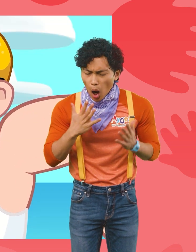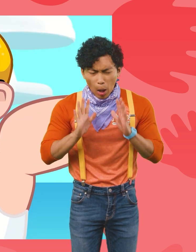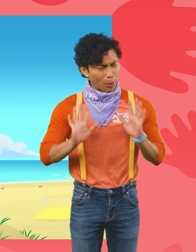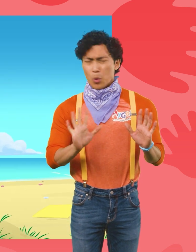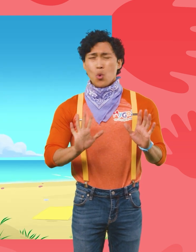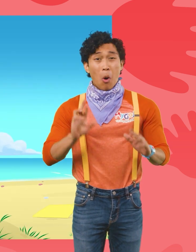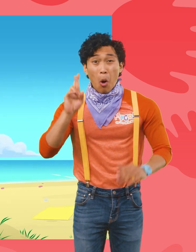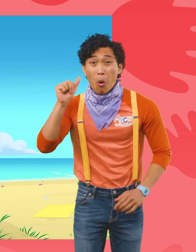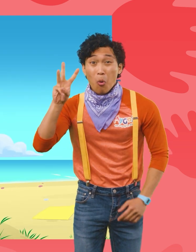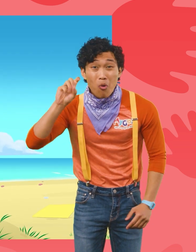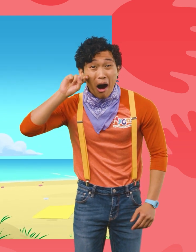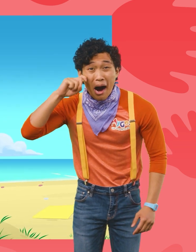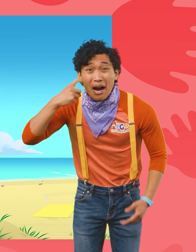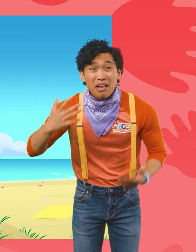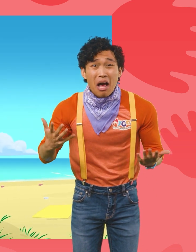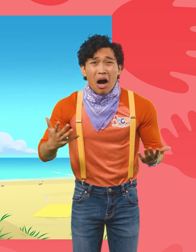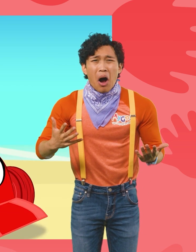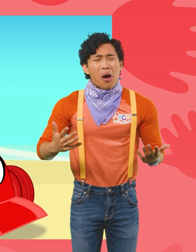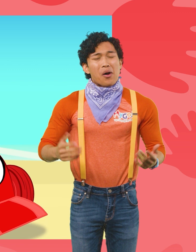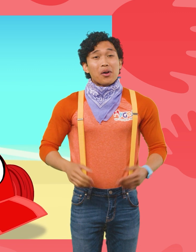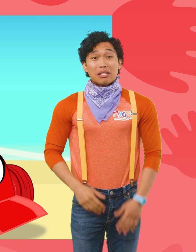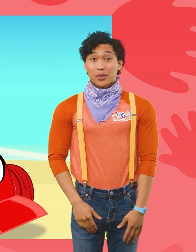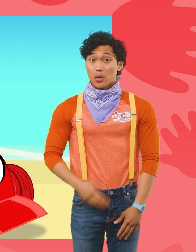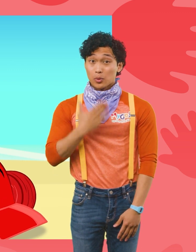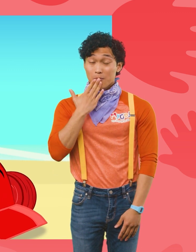Raw onion flavor? Oops! Oops!